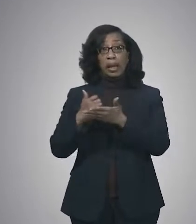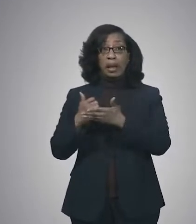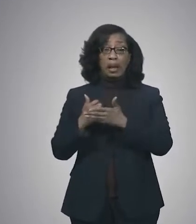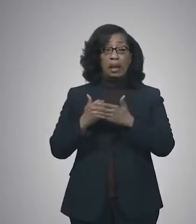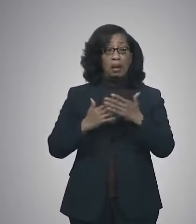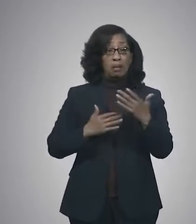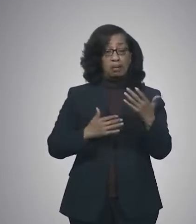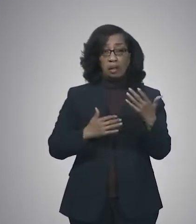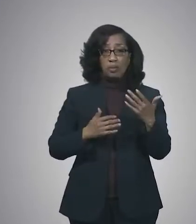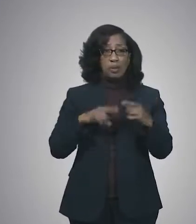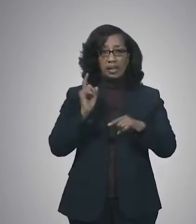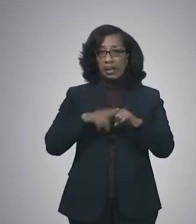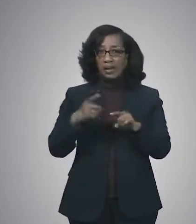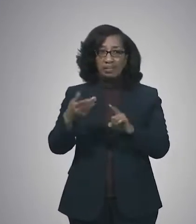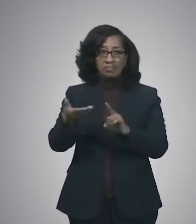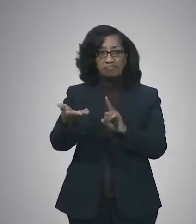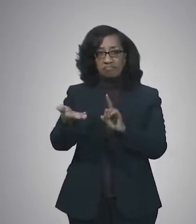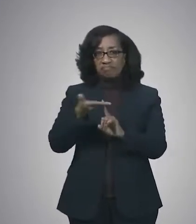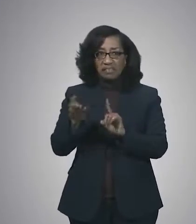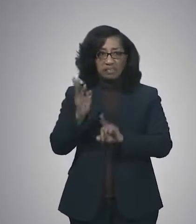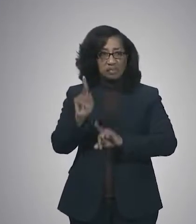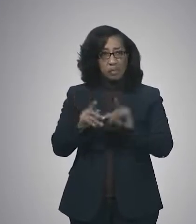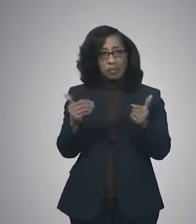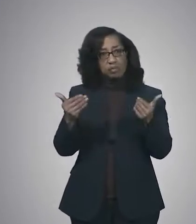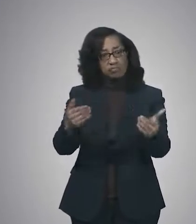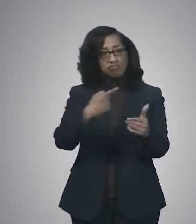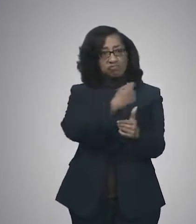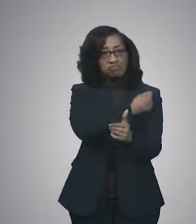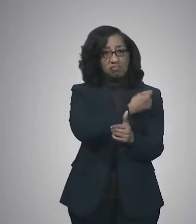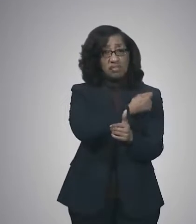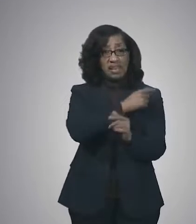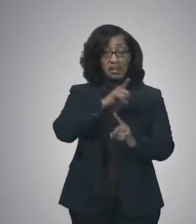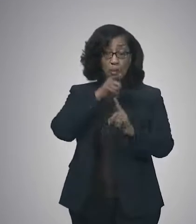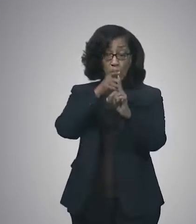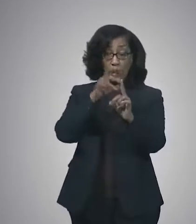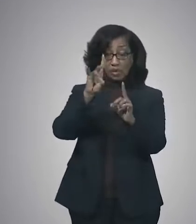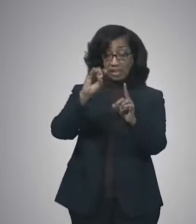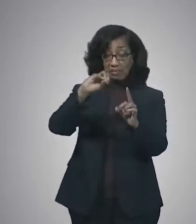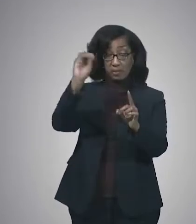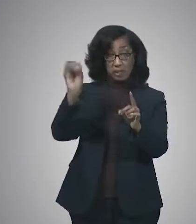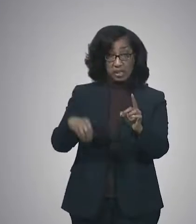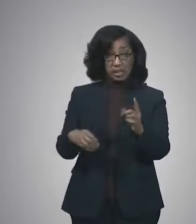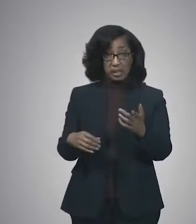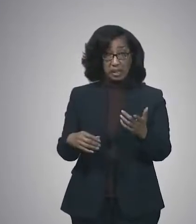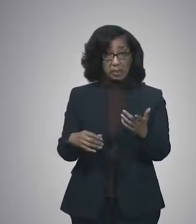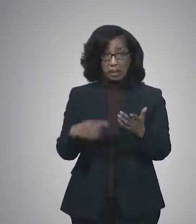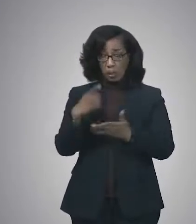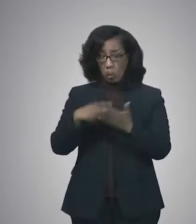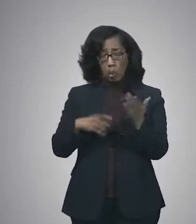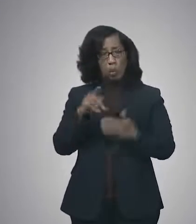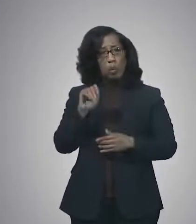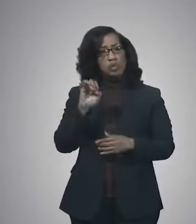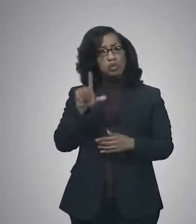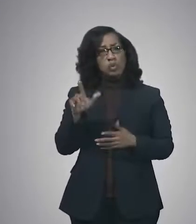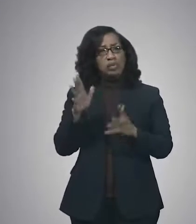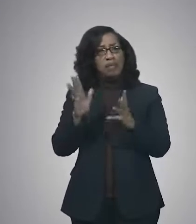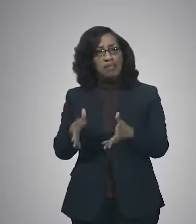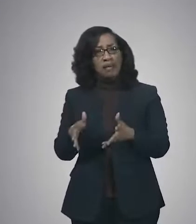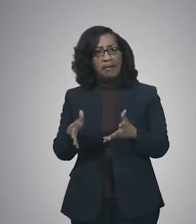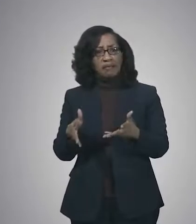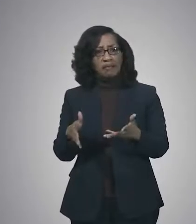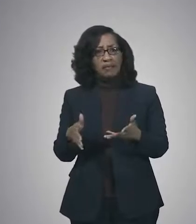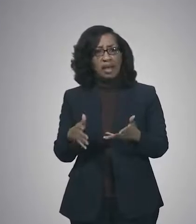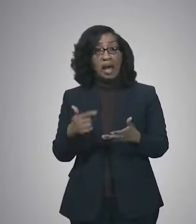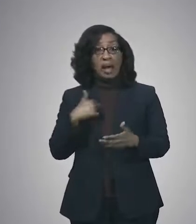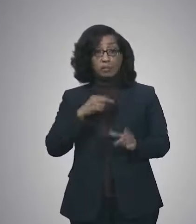unconvincible? And so when you talk about still reaching that 70% goal, what tools are left? So I'm going to answer,